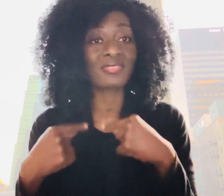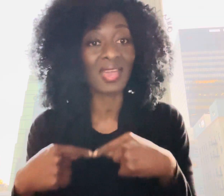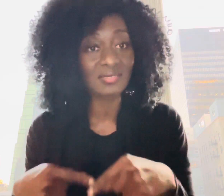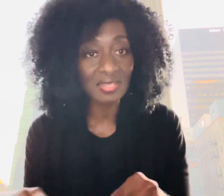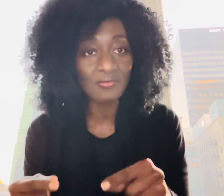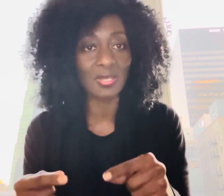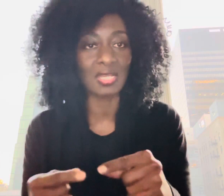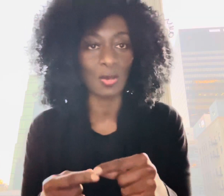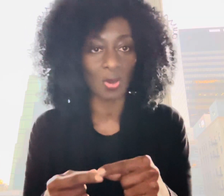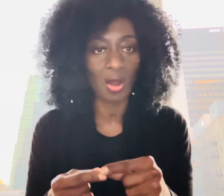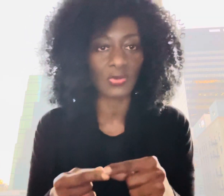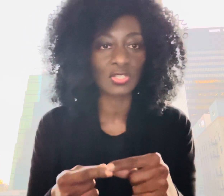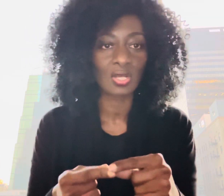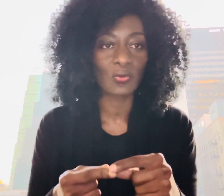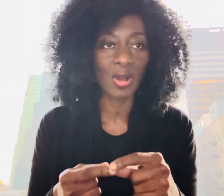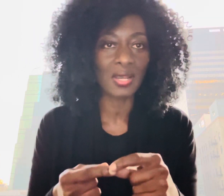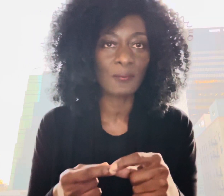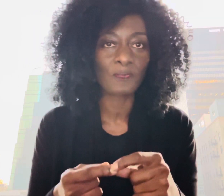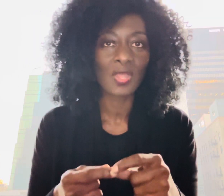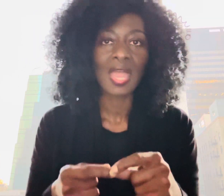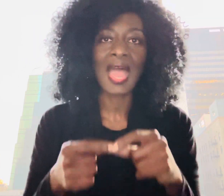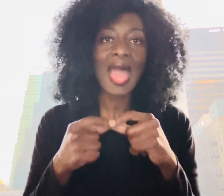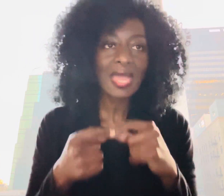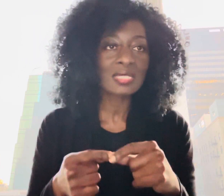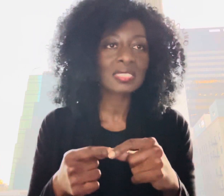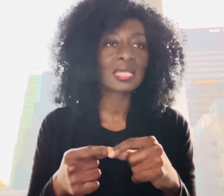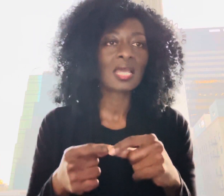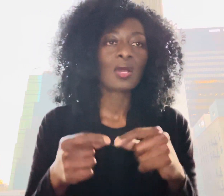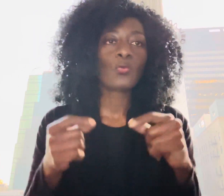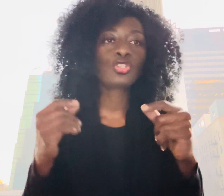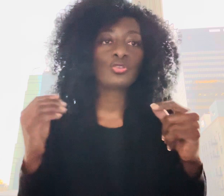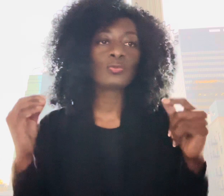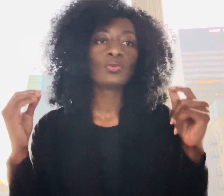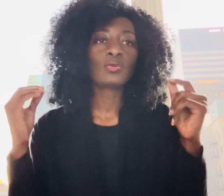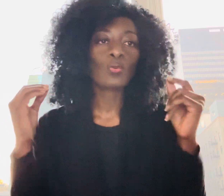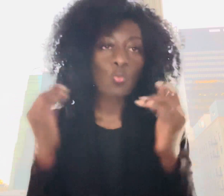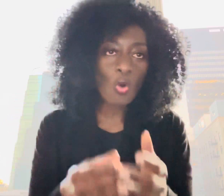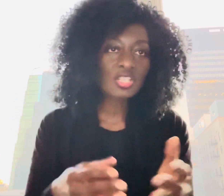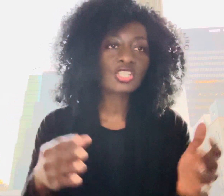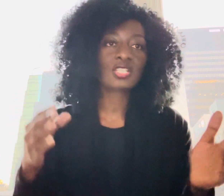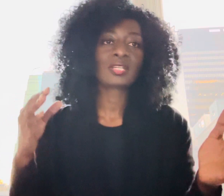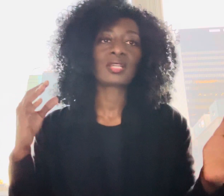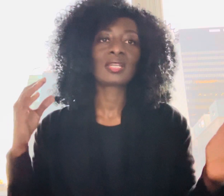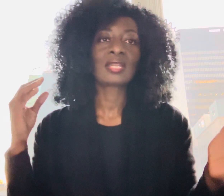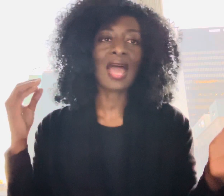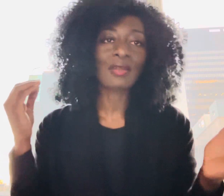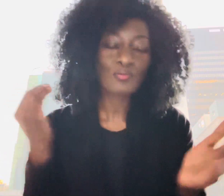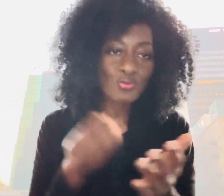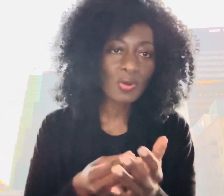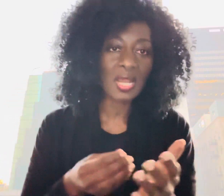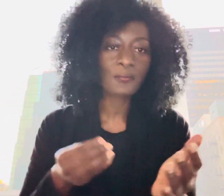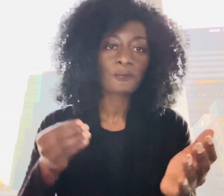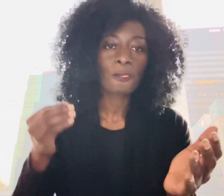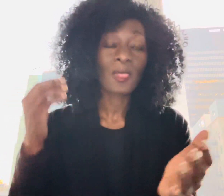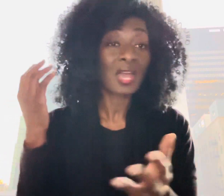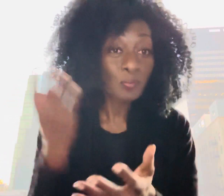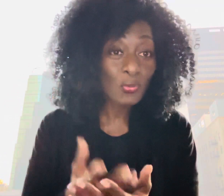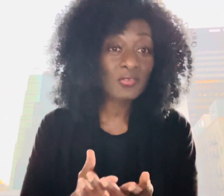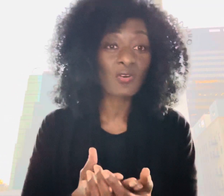thanksgiving in our heart right and we should watch and pray and pray for